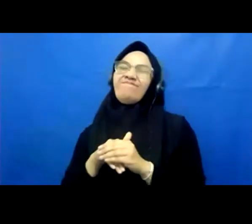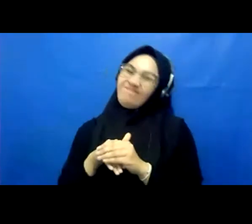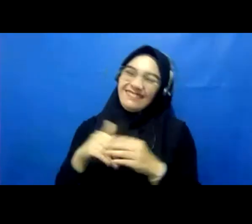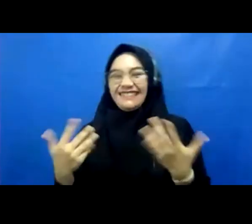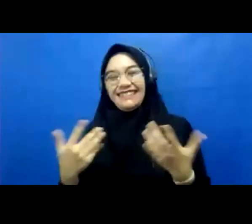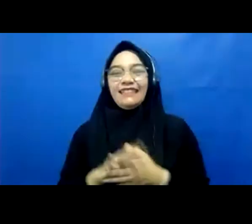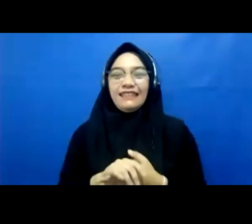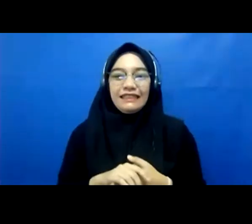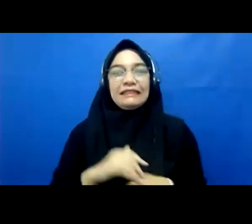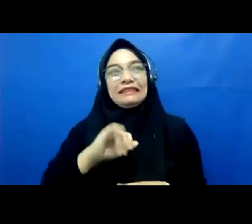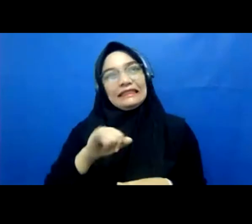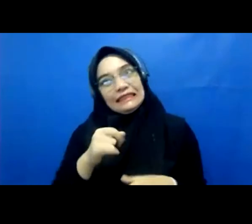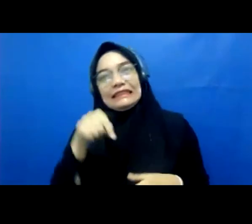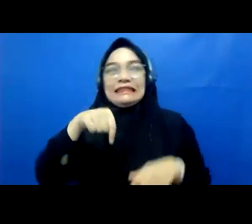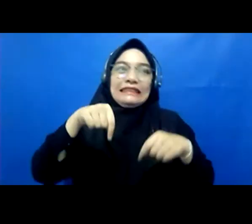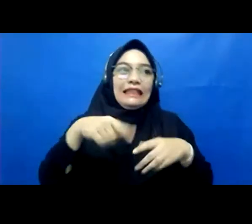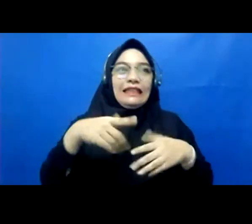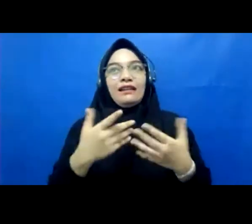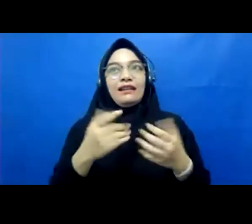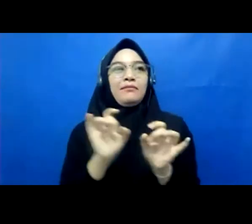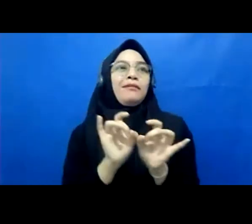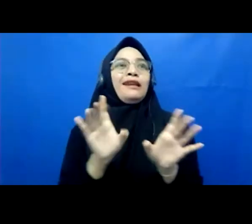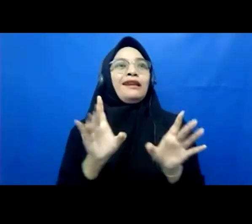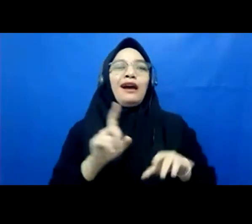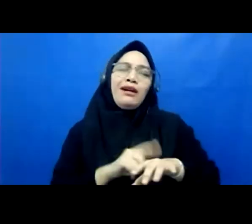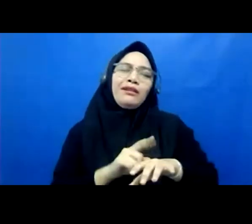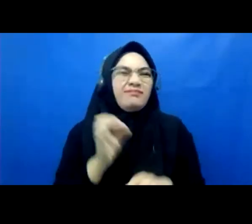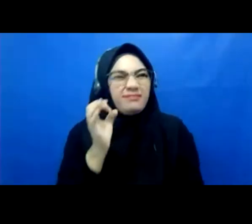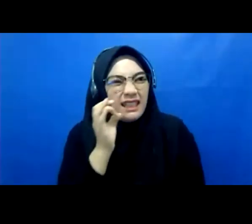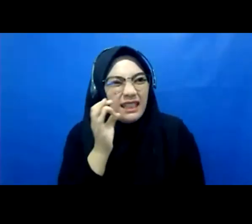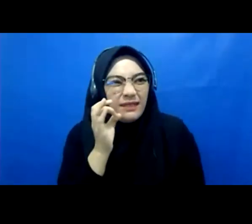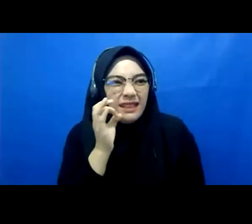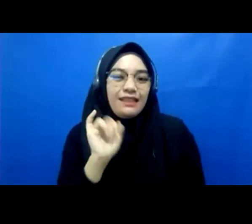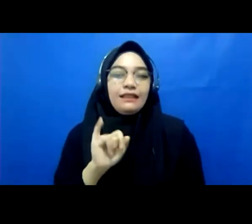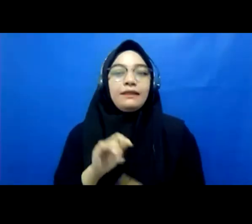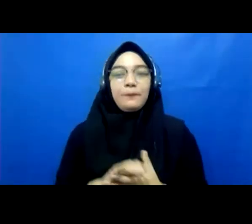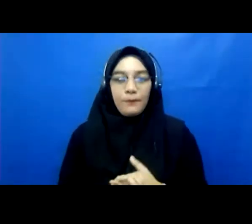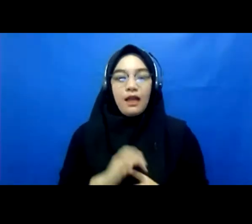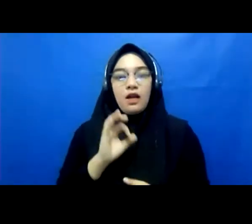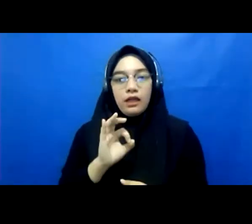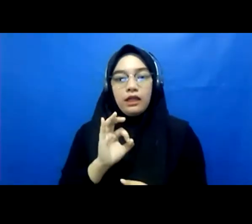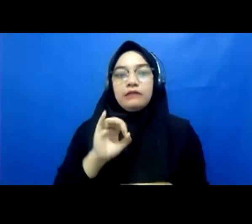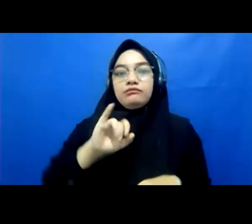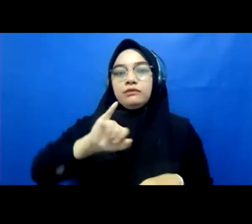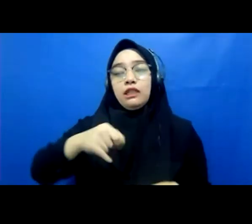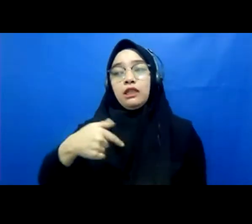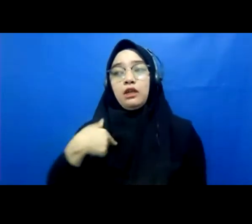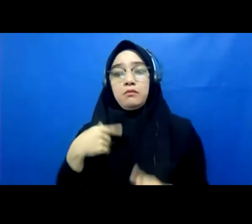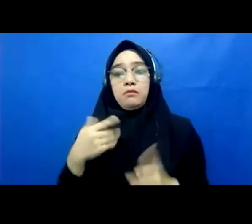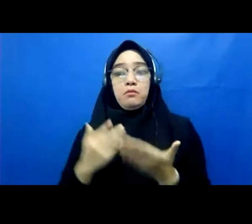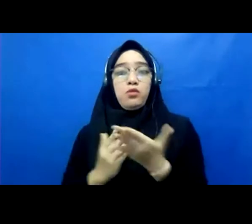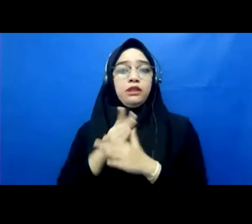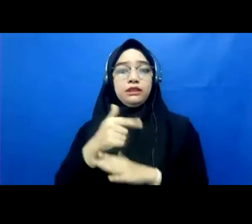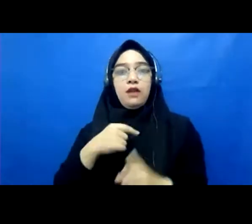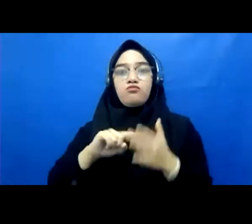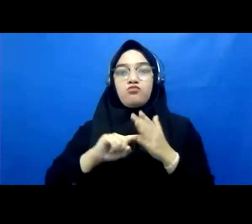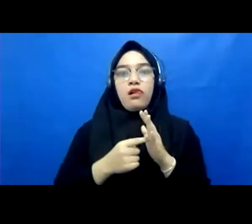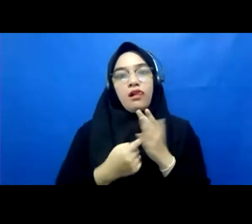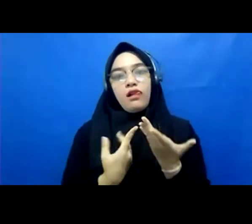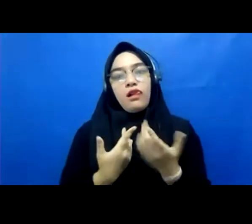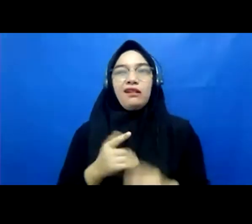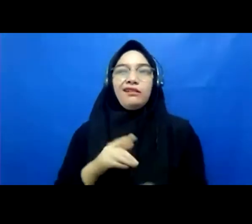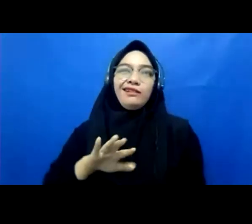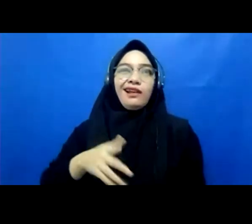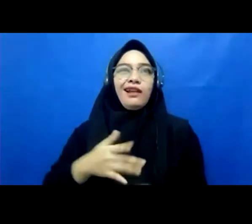two o'clock thing so i do apologize okay project dignity was started about 10 15 years ago the idea is very simple to